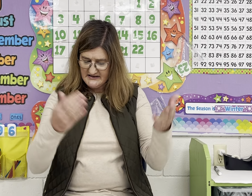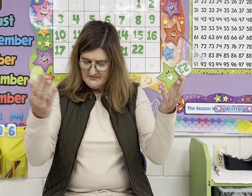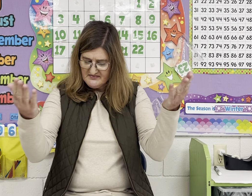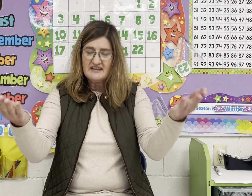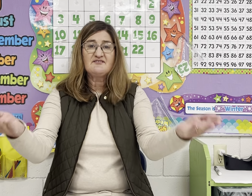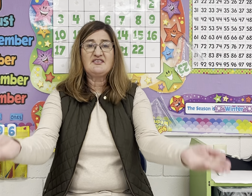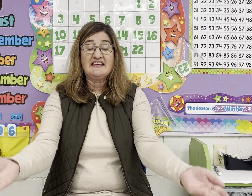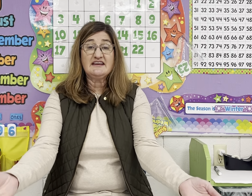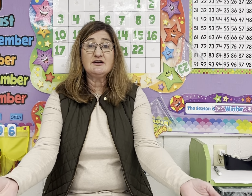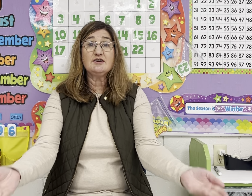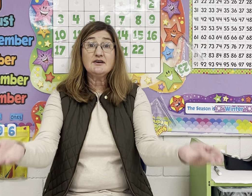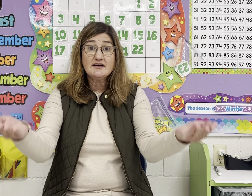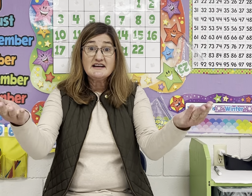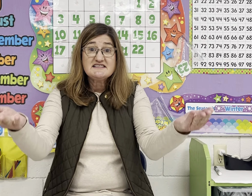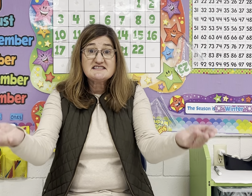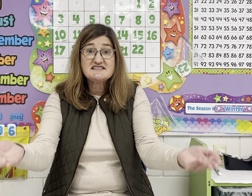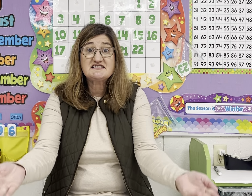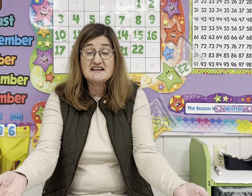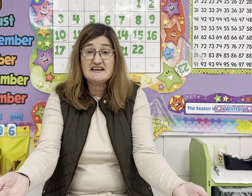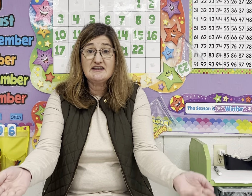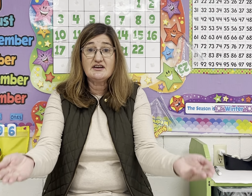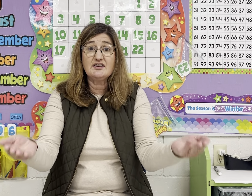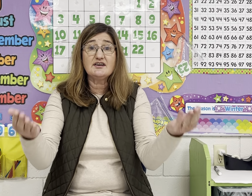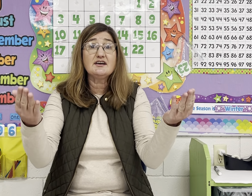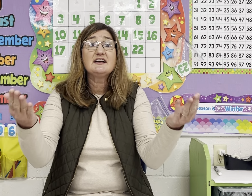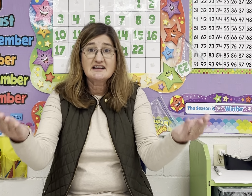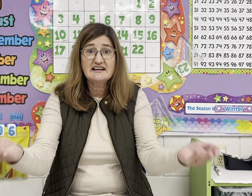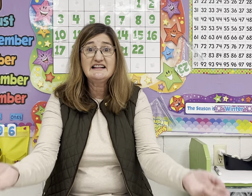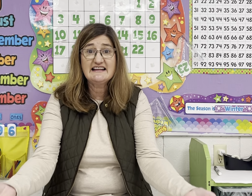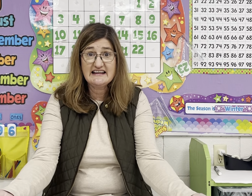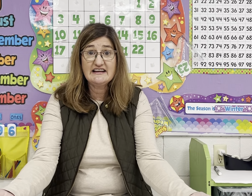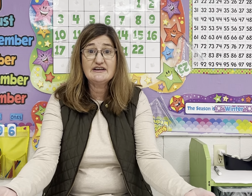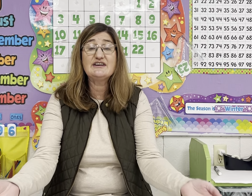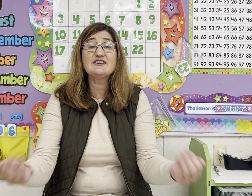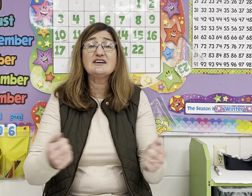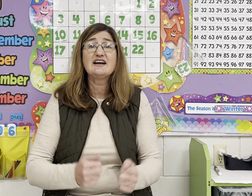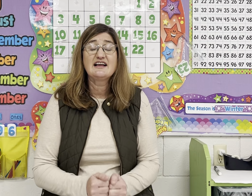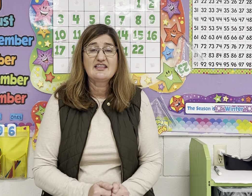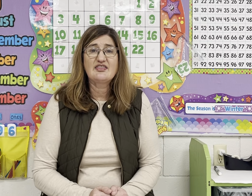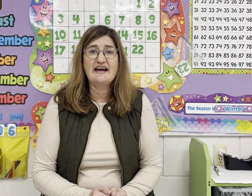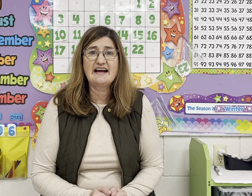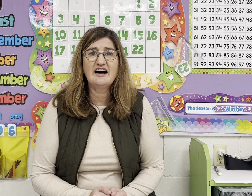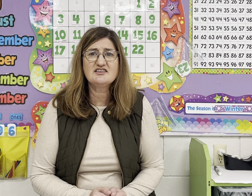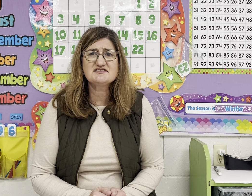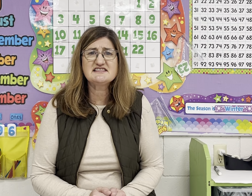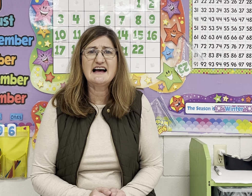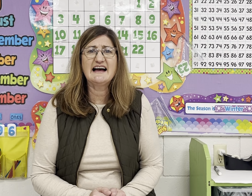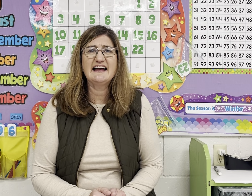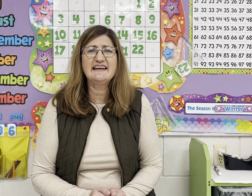fear, steer, clear. They all say